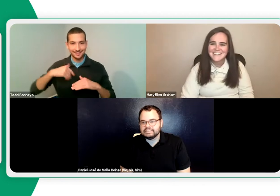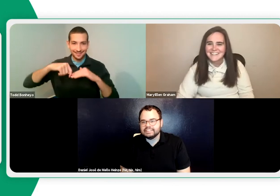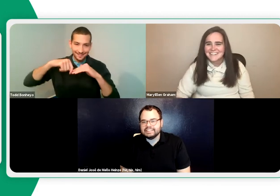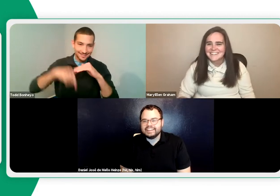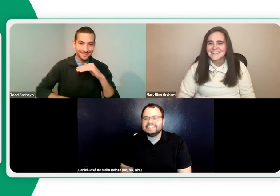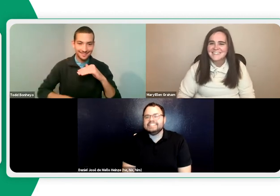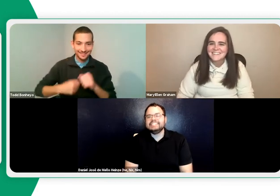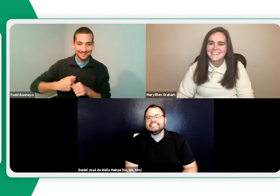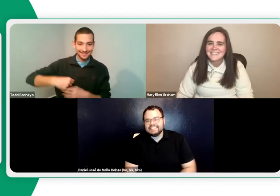online.